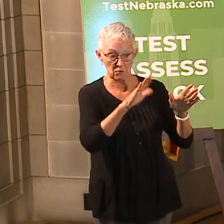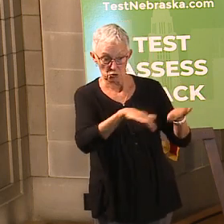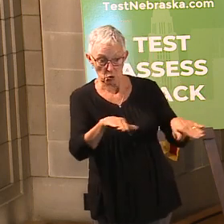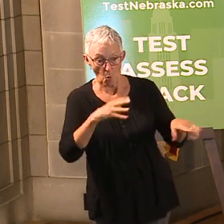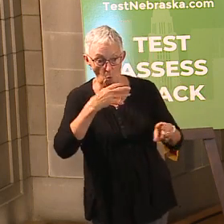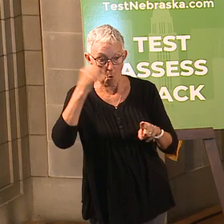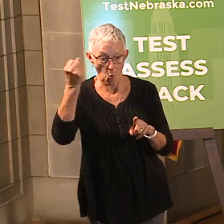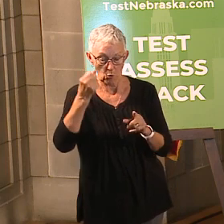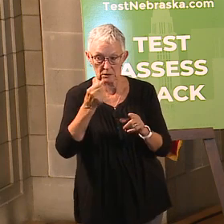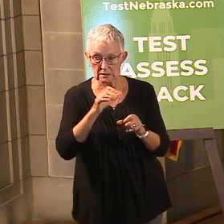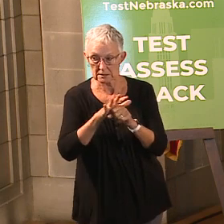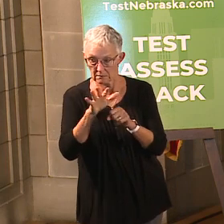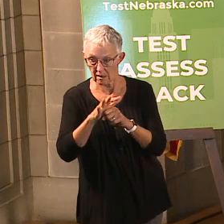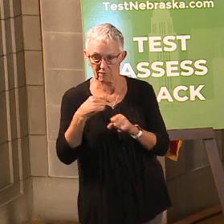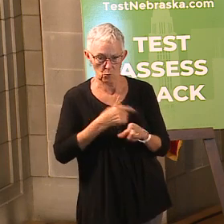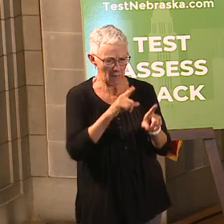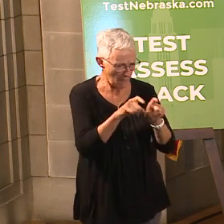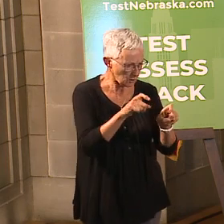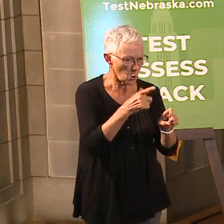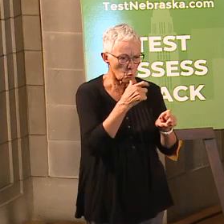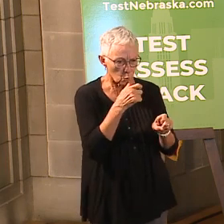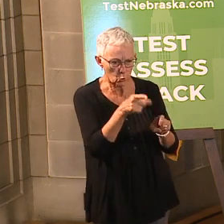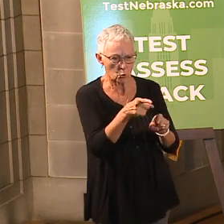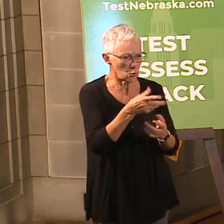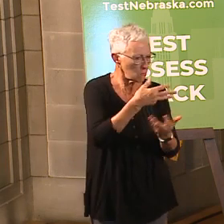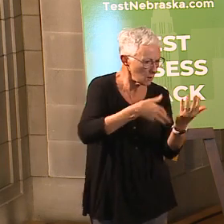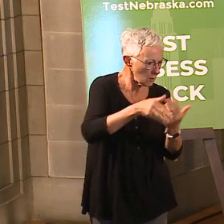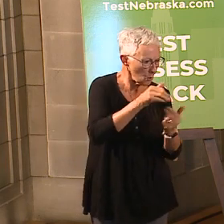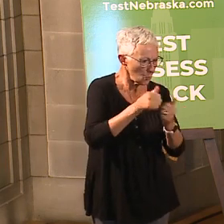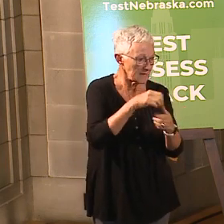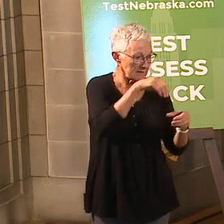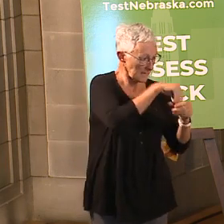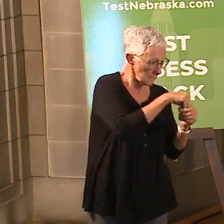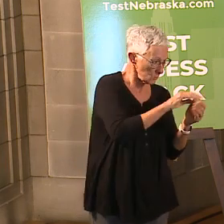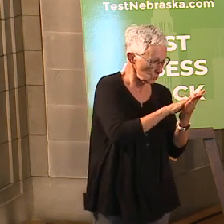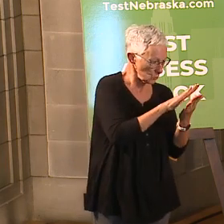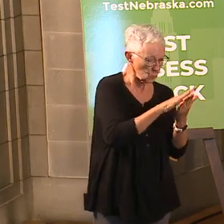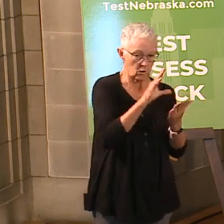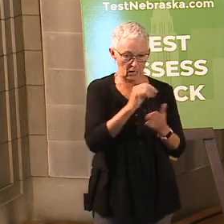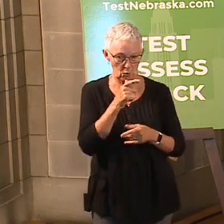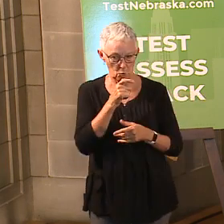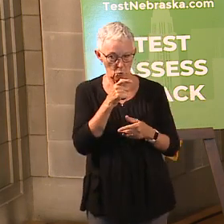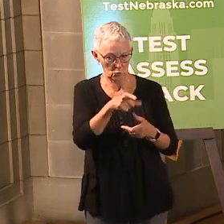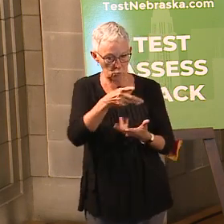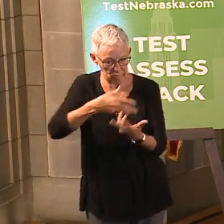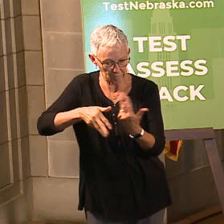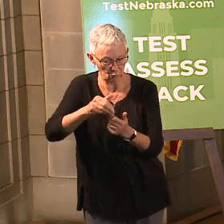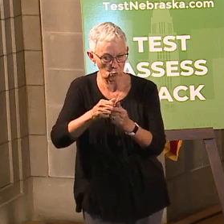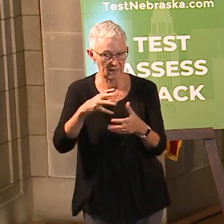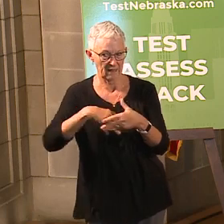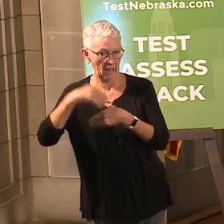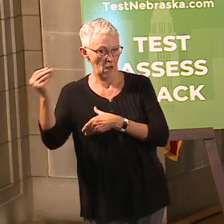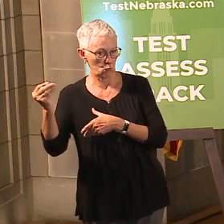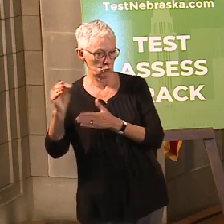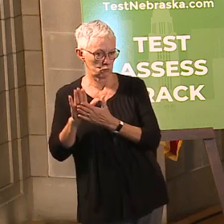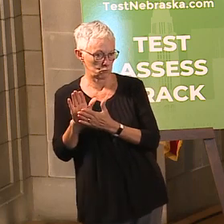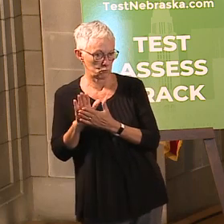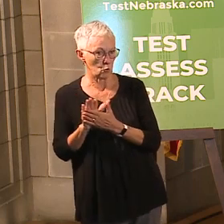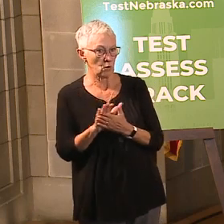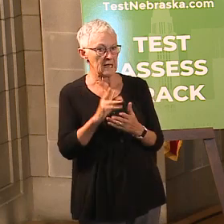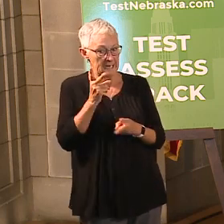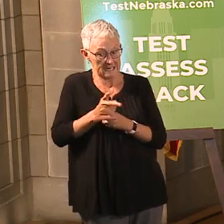essential in identifying their contacts both inside and outside of the school, and being forthcoming with this information is key to successful